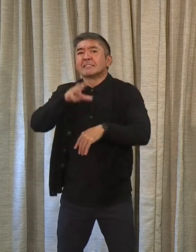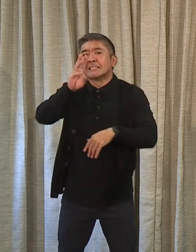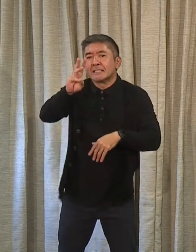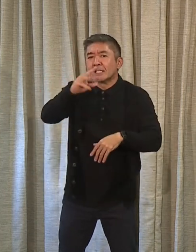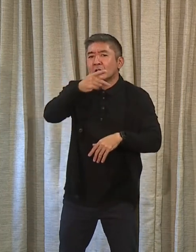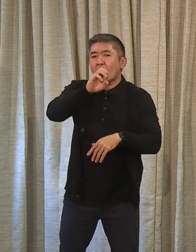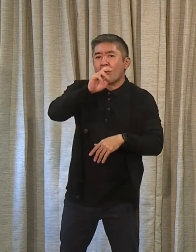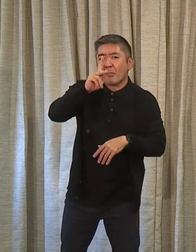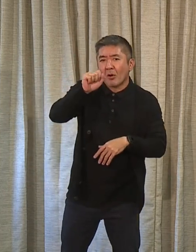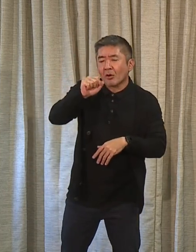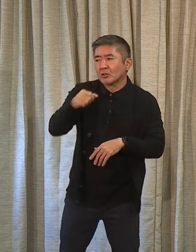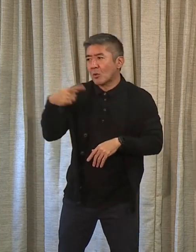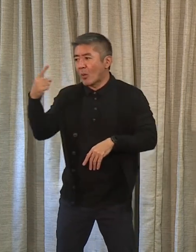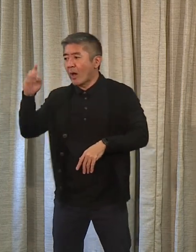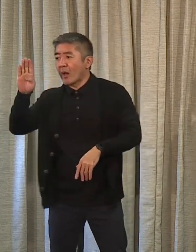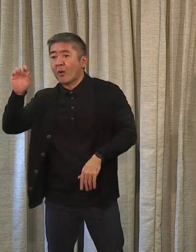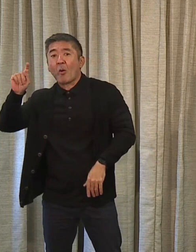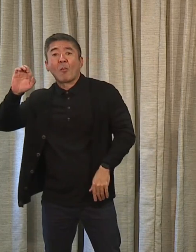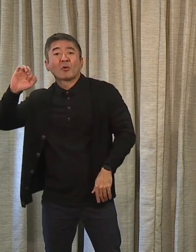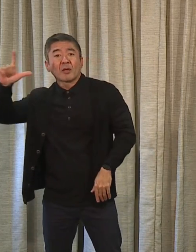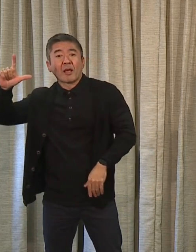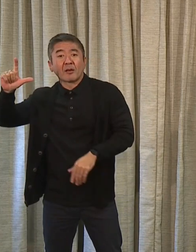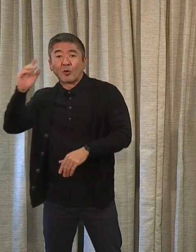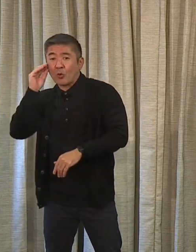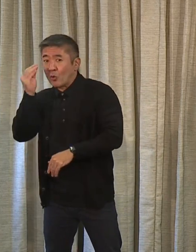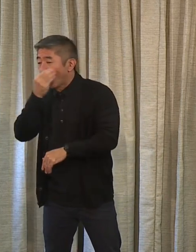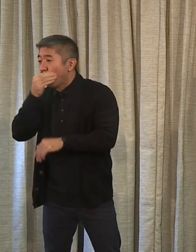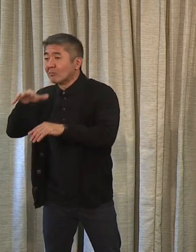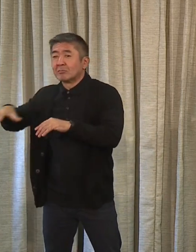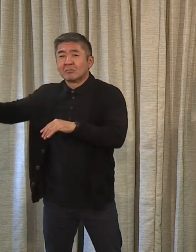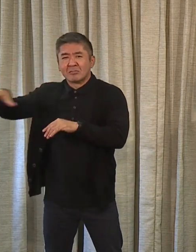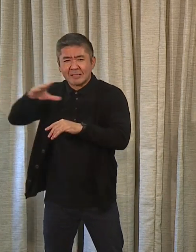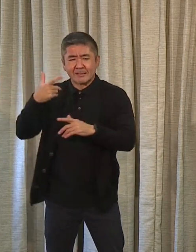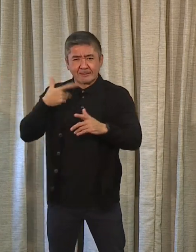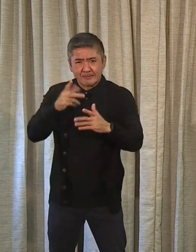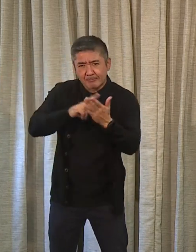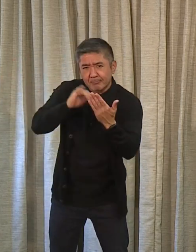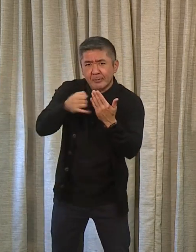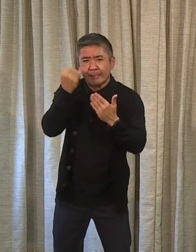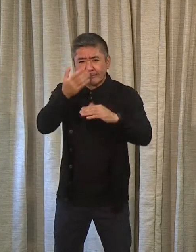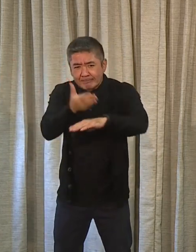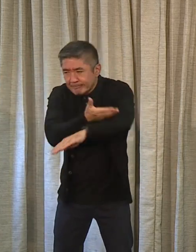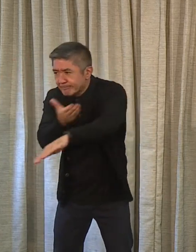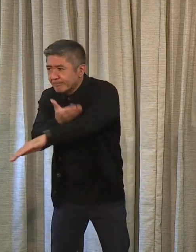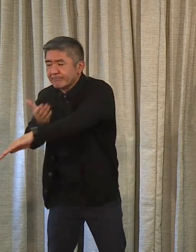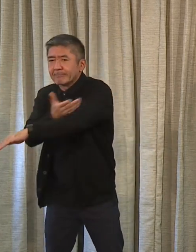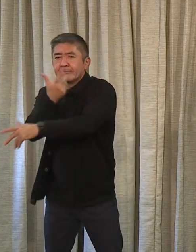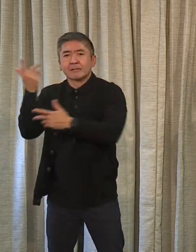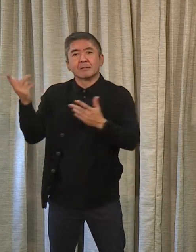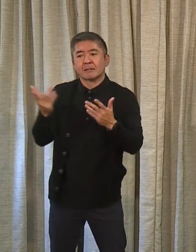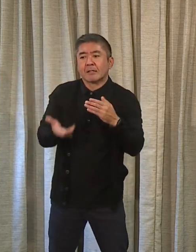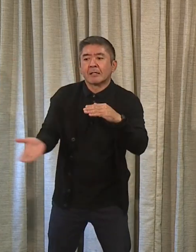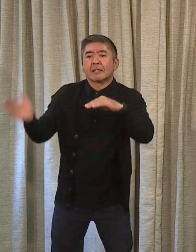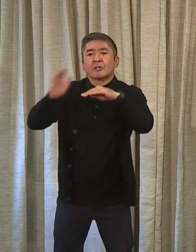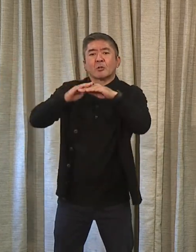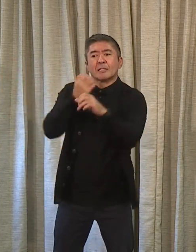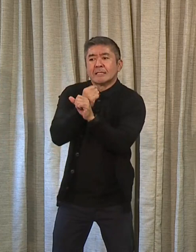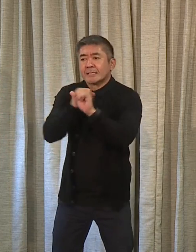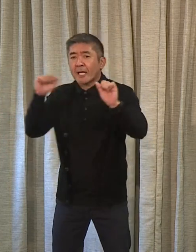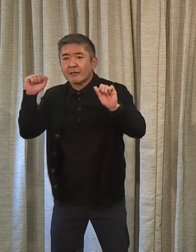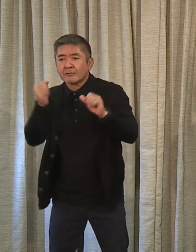gardens. And we'll be doing a number of replacements that will help refresh the area, increase safety, and increase accessibility.